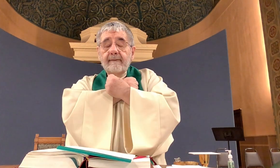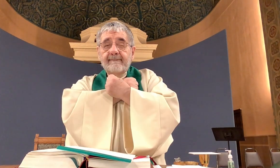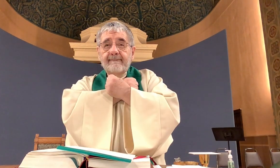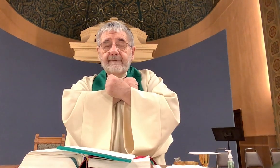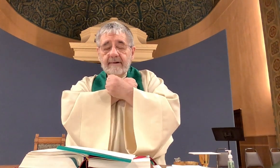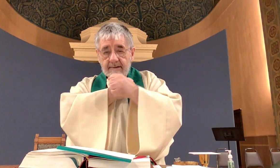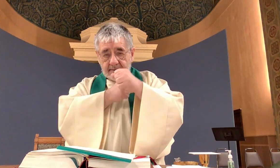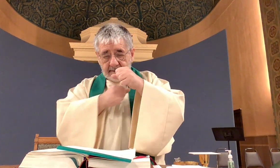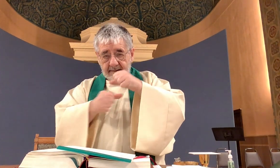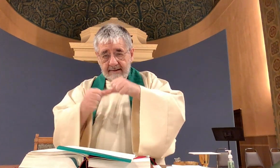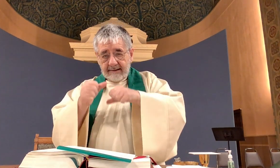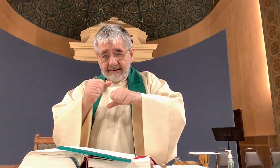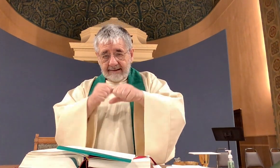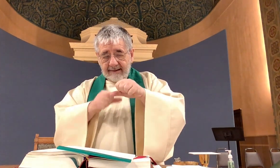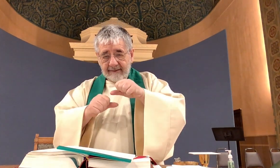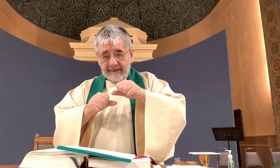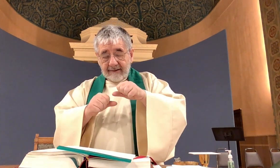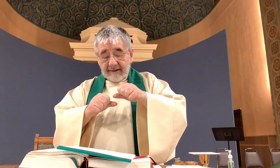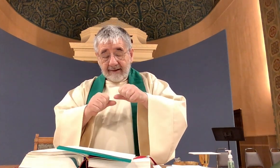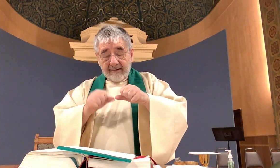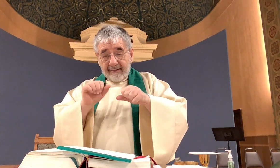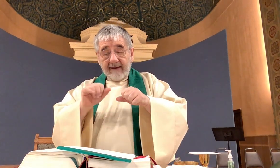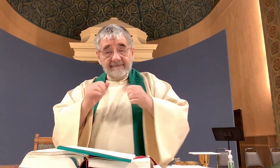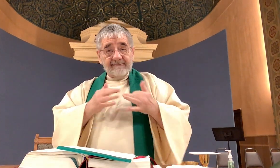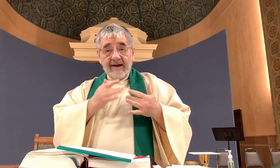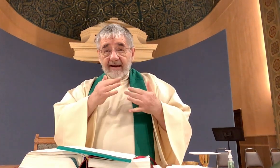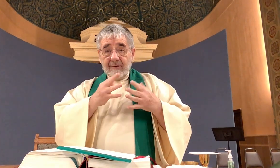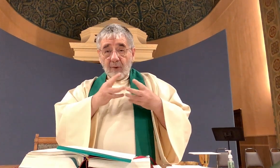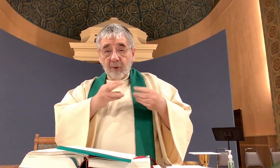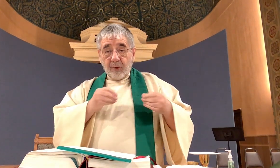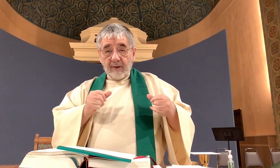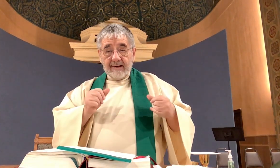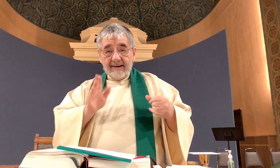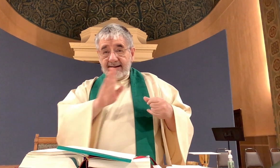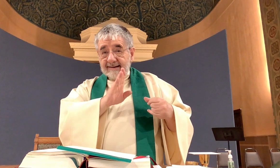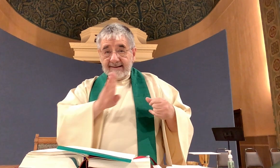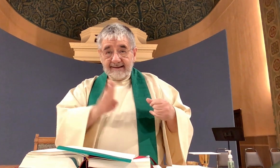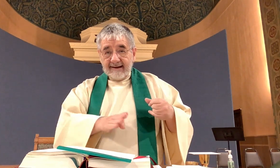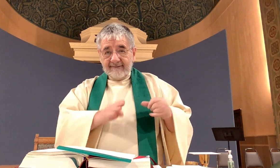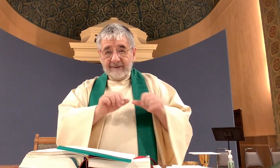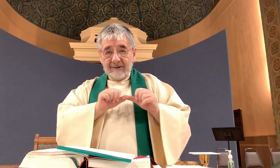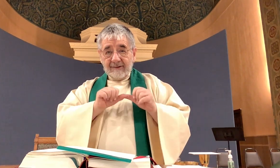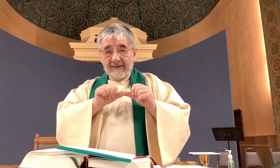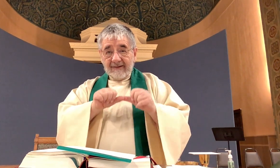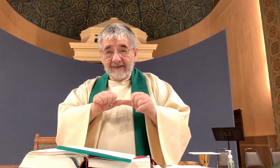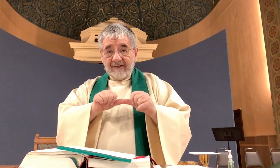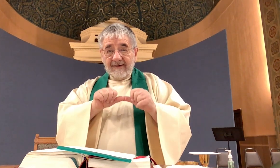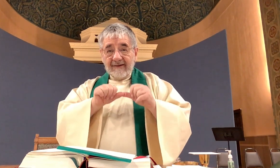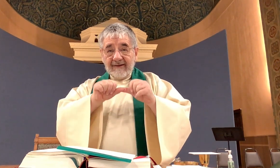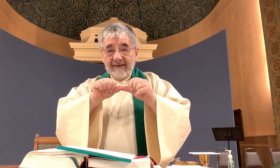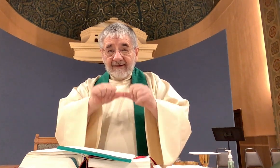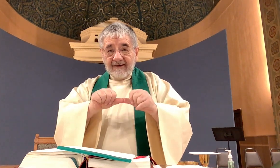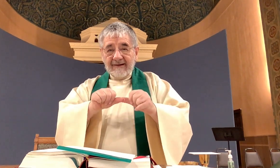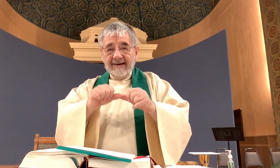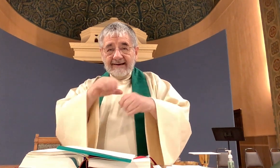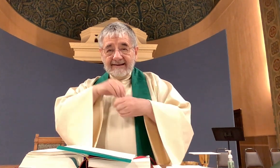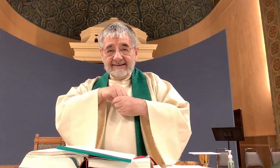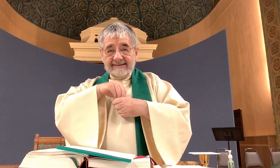for one another we pray that that fire never extinguishes and burns forever within